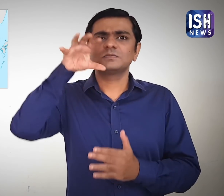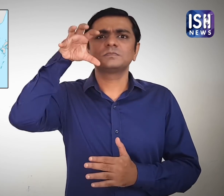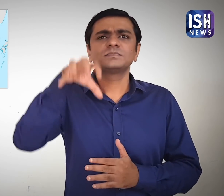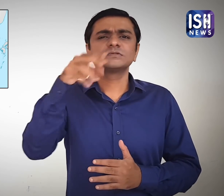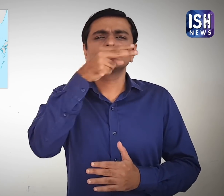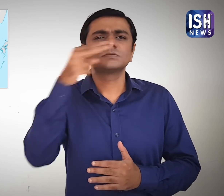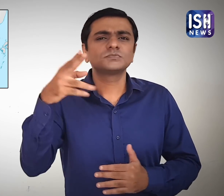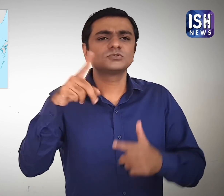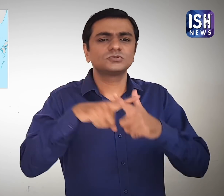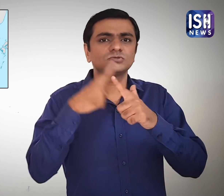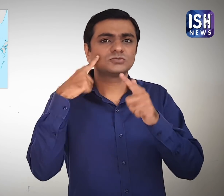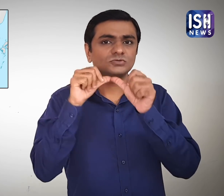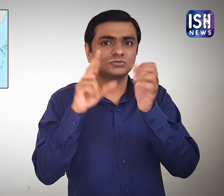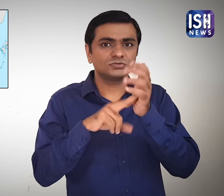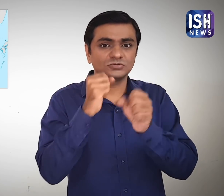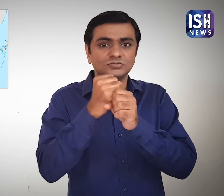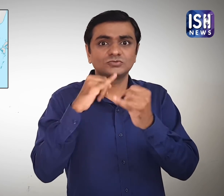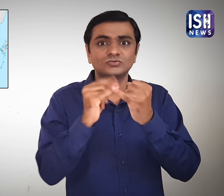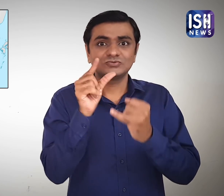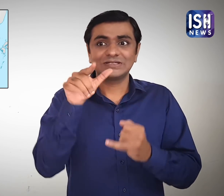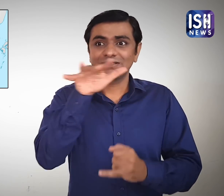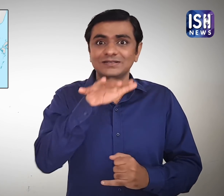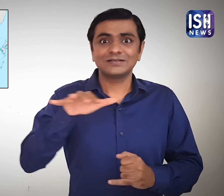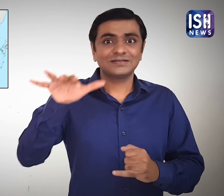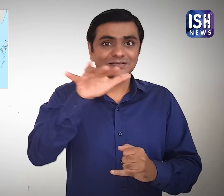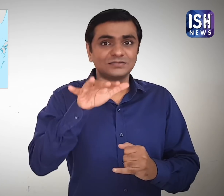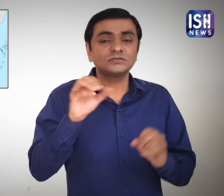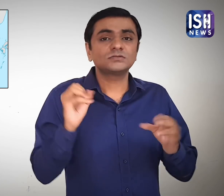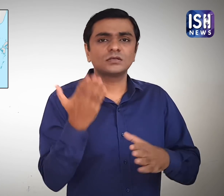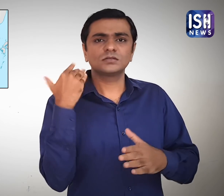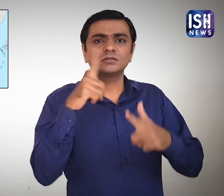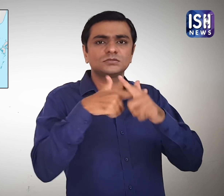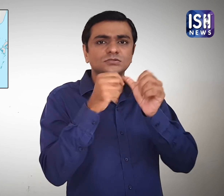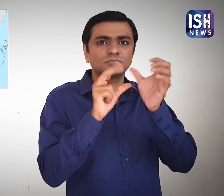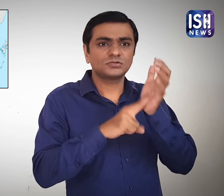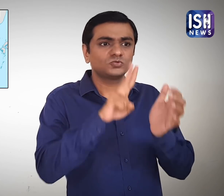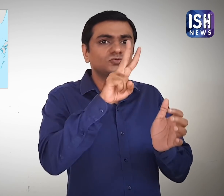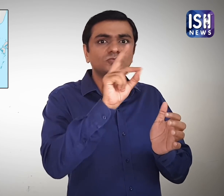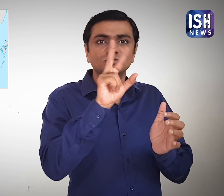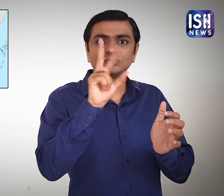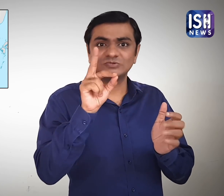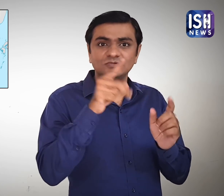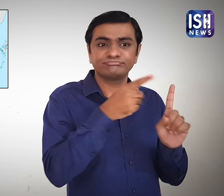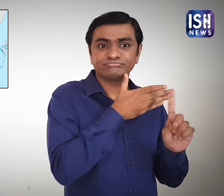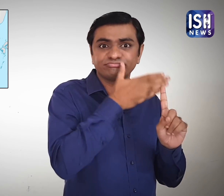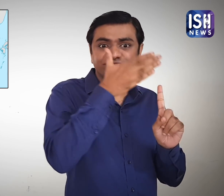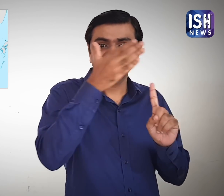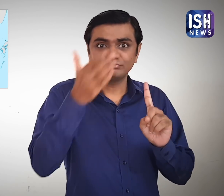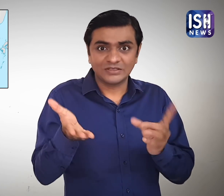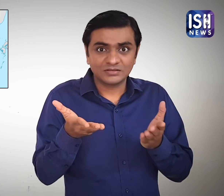China's Jiangsu Province has already reported more than 37 cases in the first half of the year.